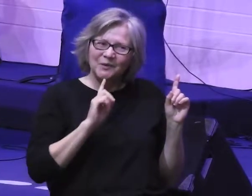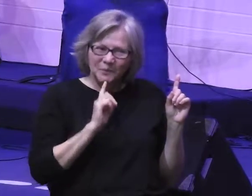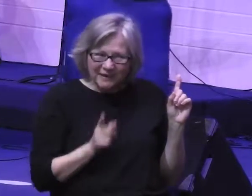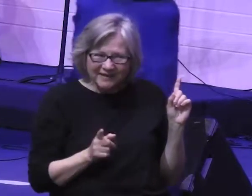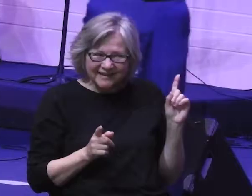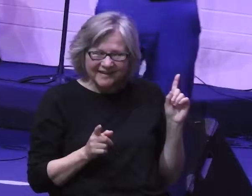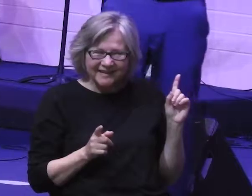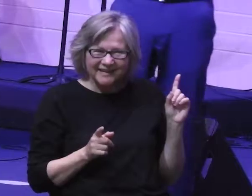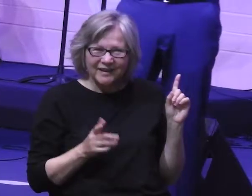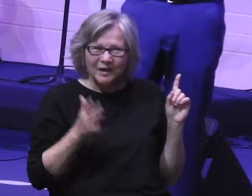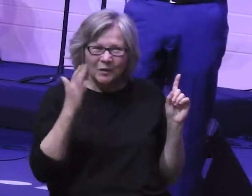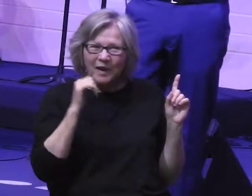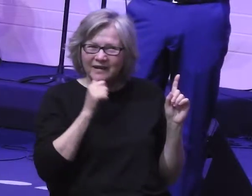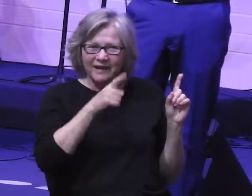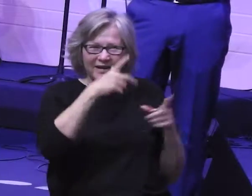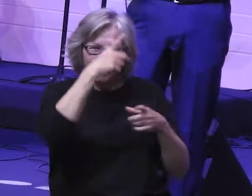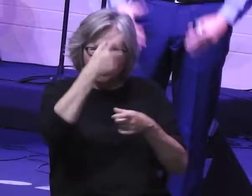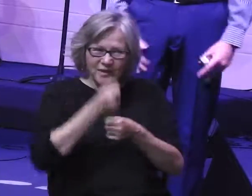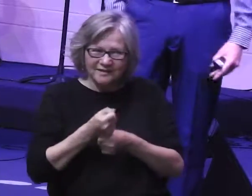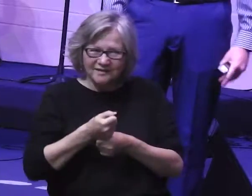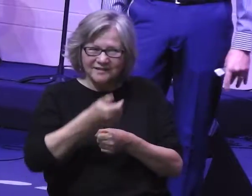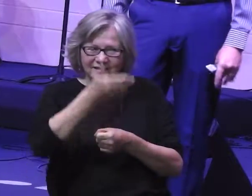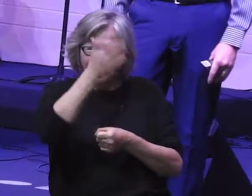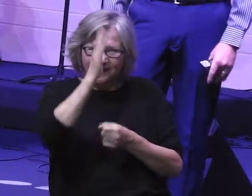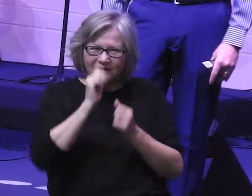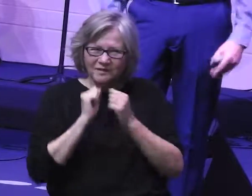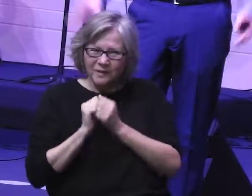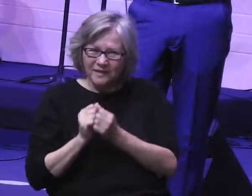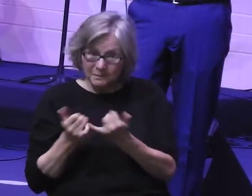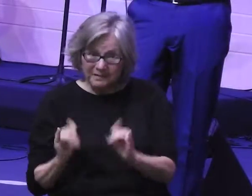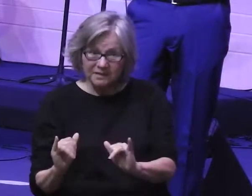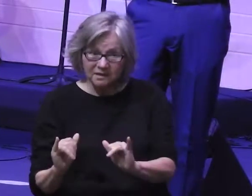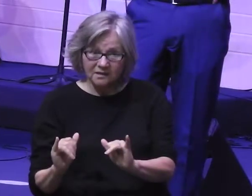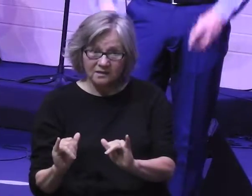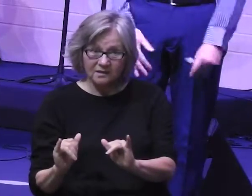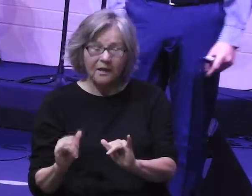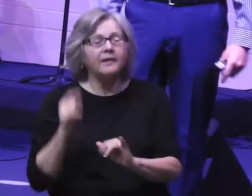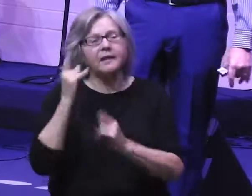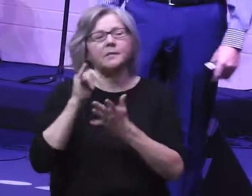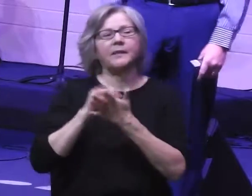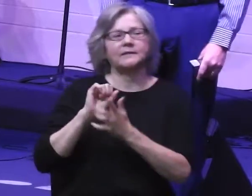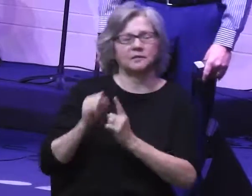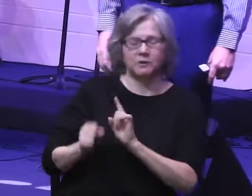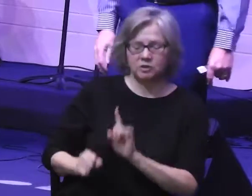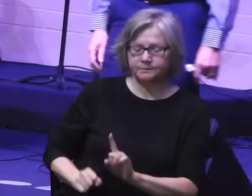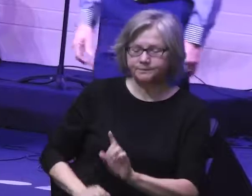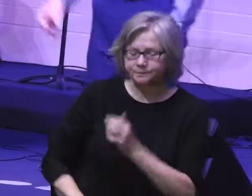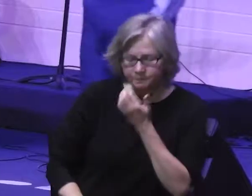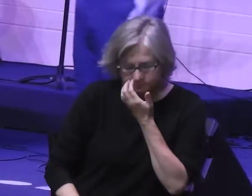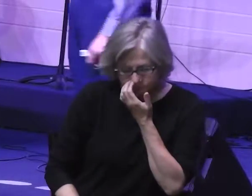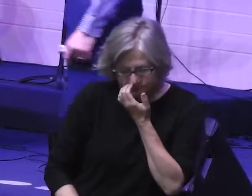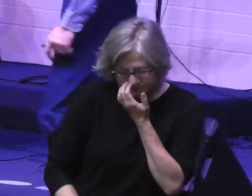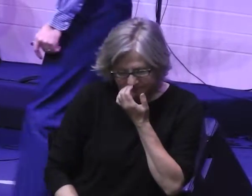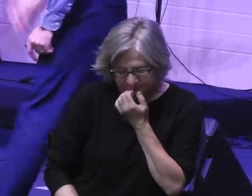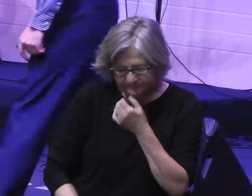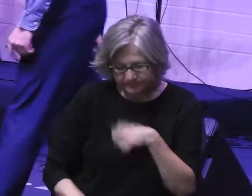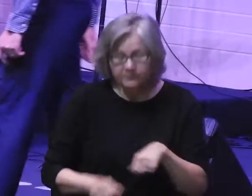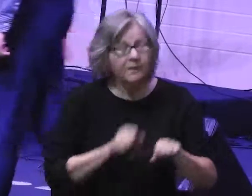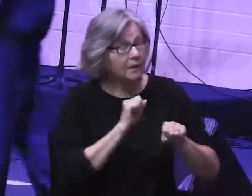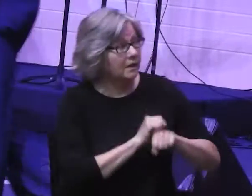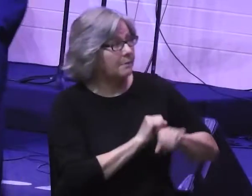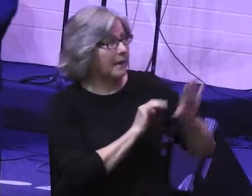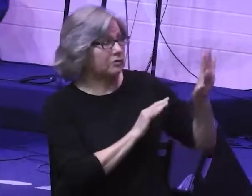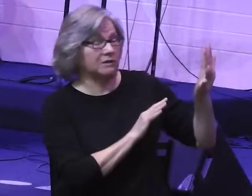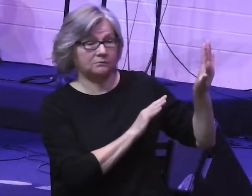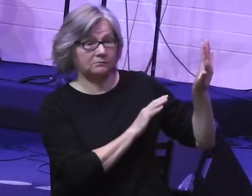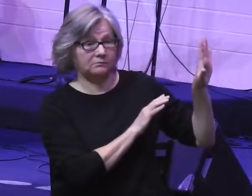for trusting that God was still right there with them. I mean, let's kind of think about the situation. The